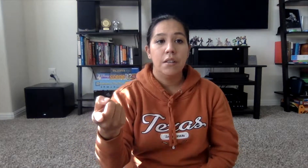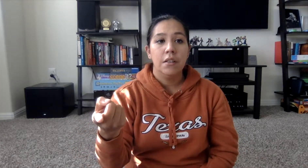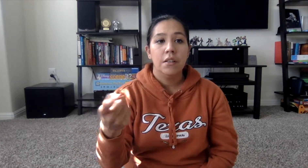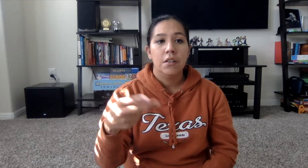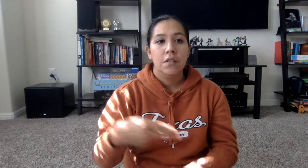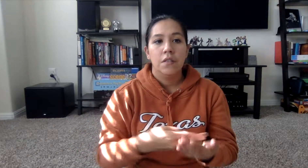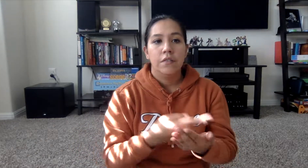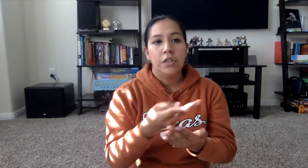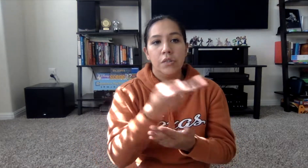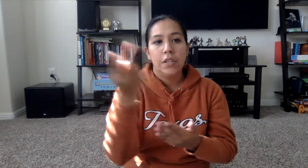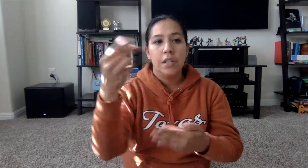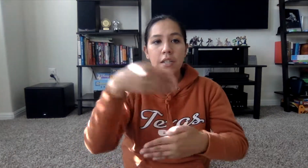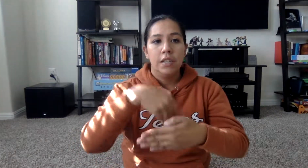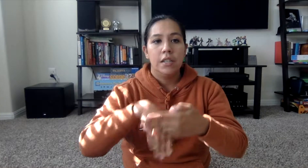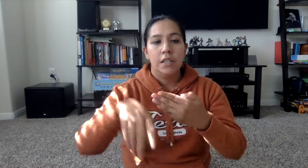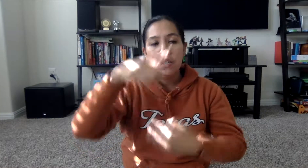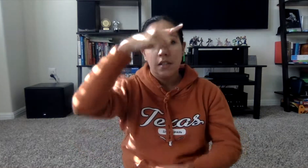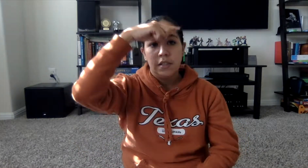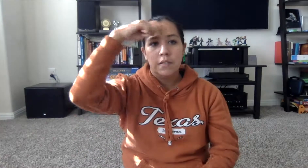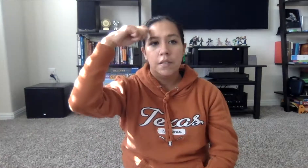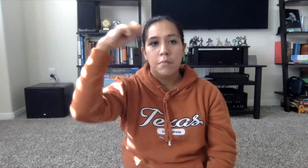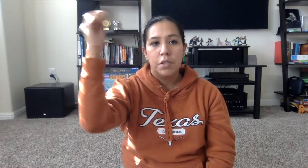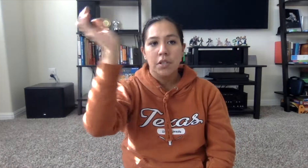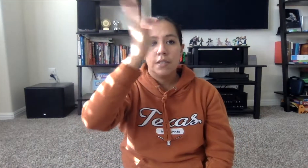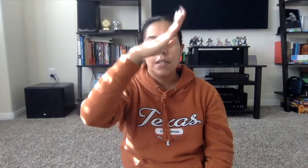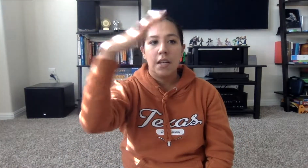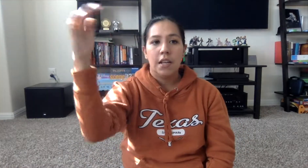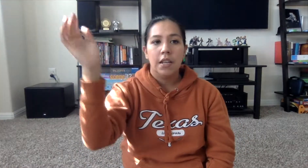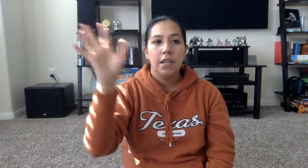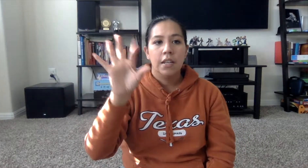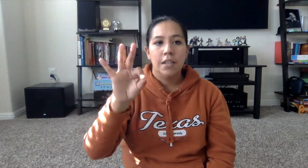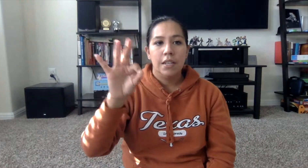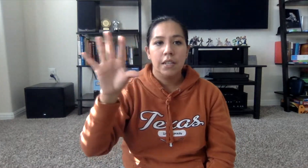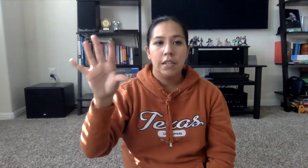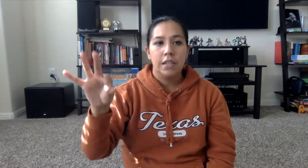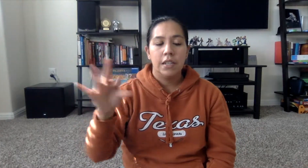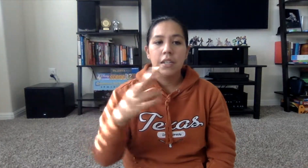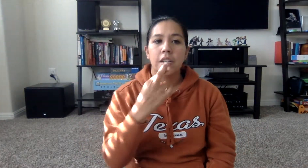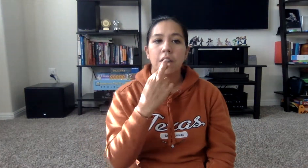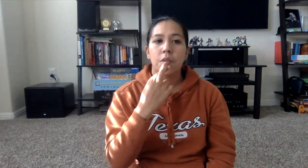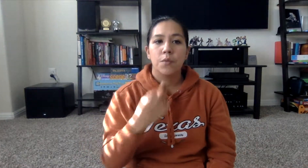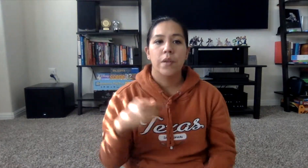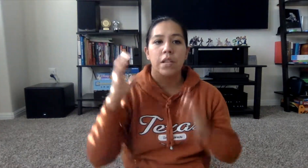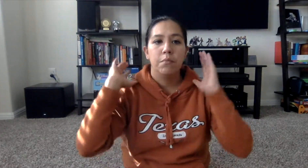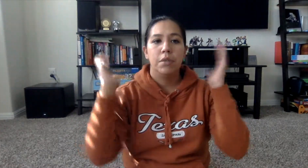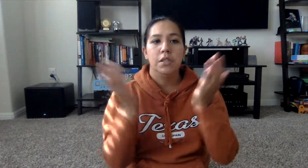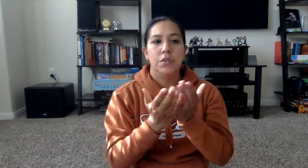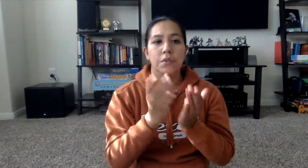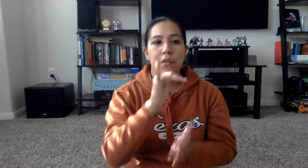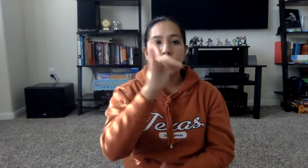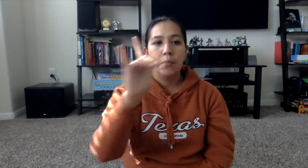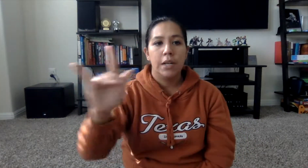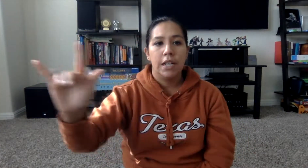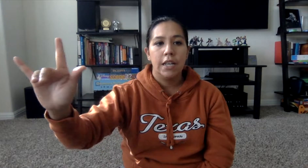floating in the summer sky 99 red balloons go by